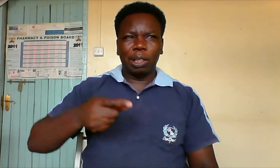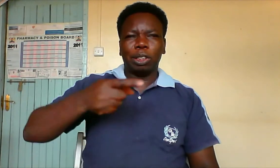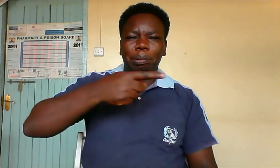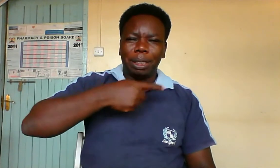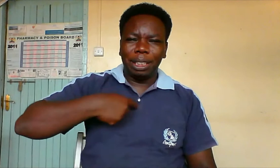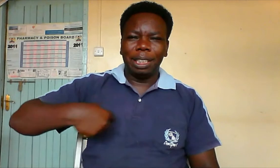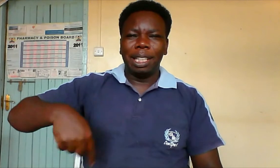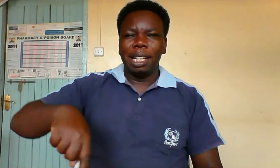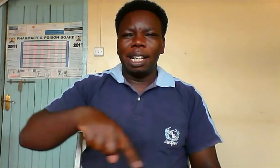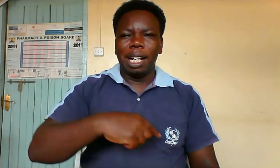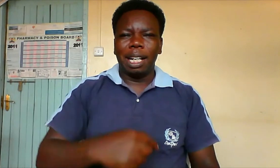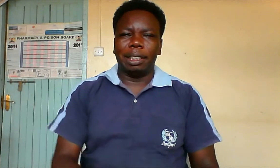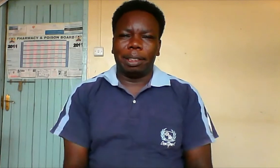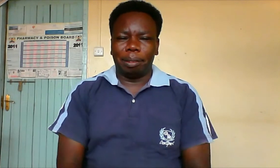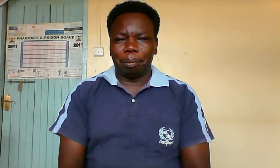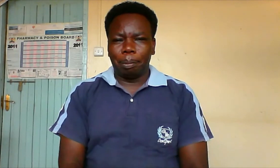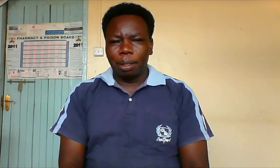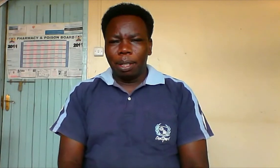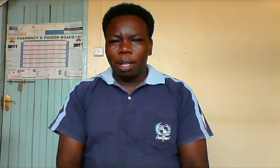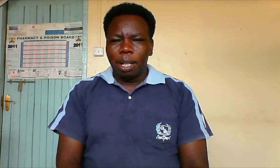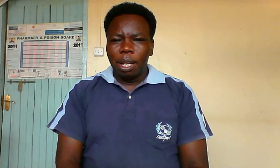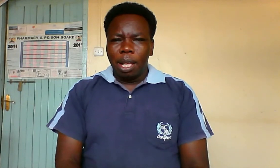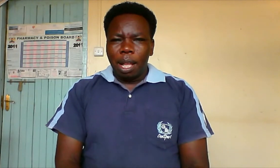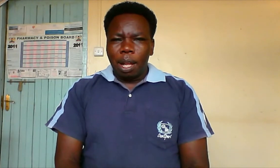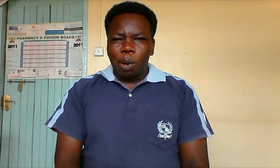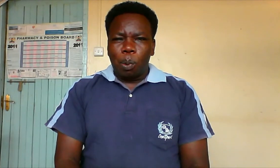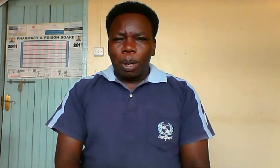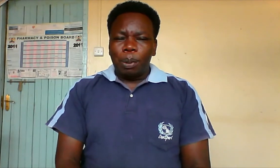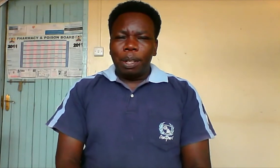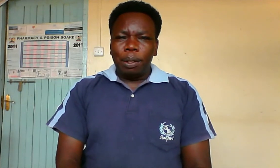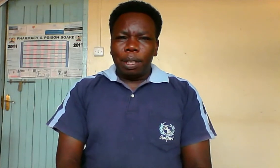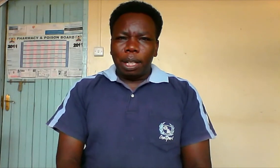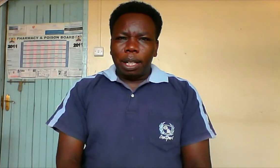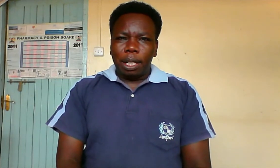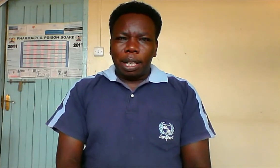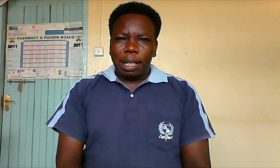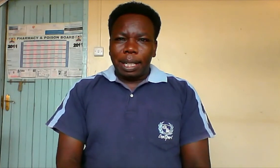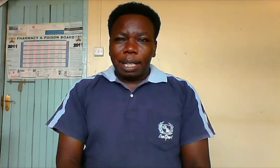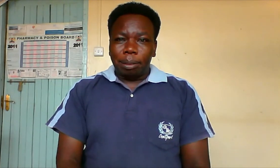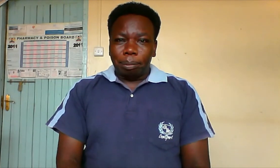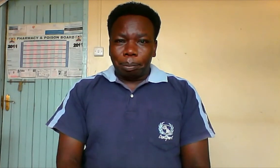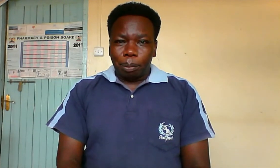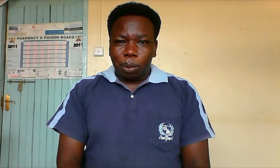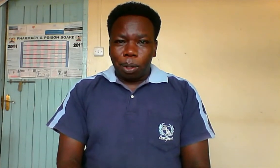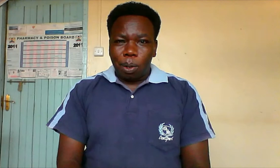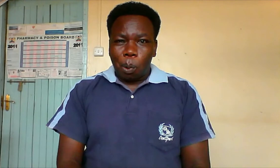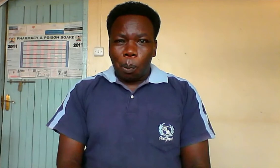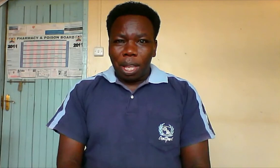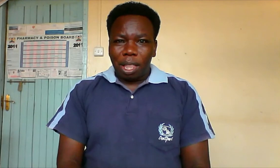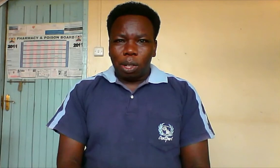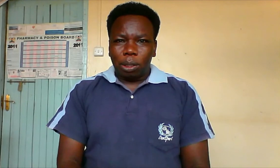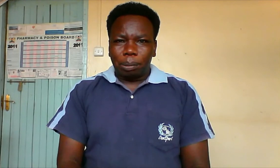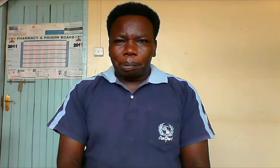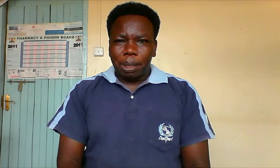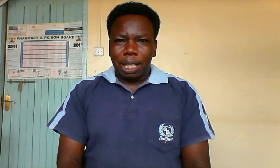also be us. When we are done with the Lord's prayer,